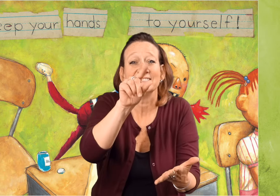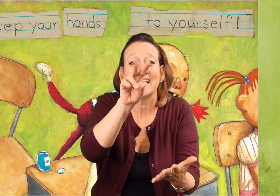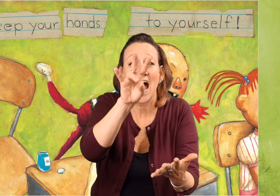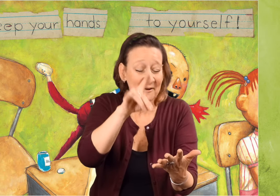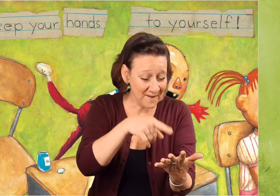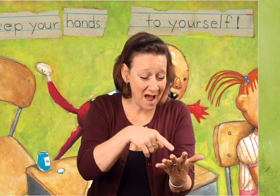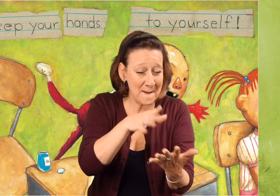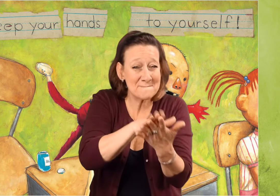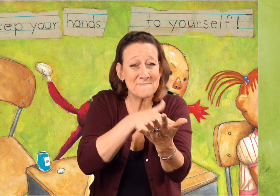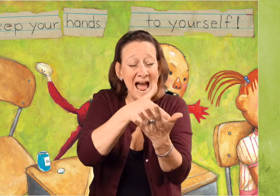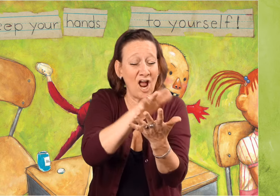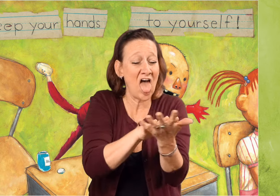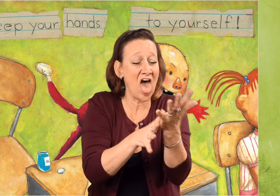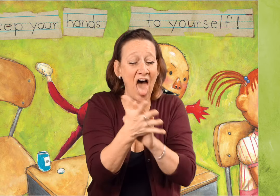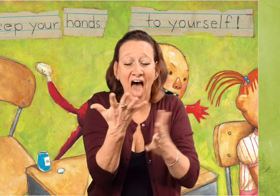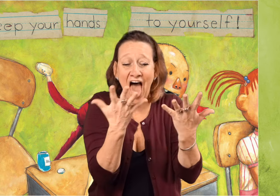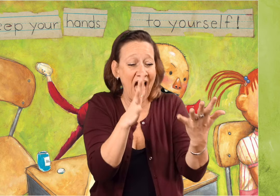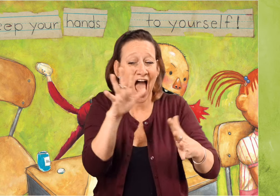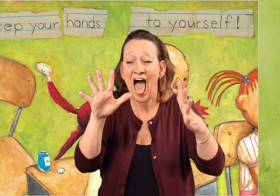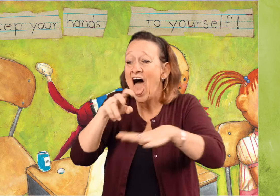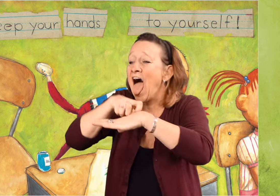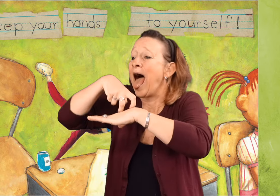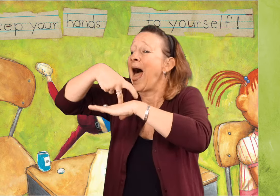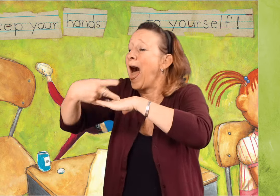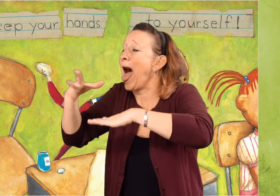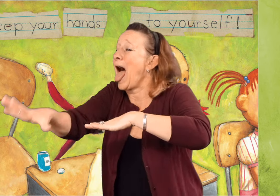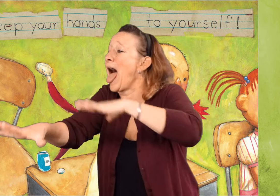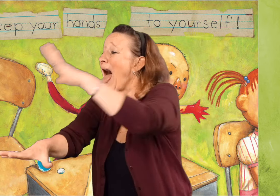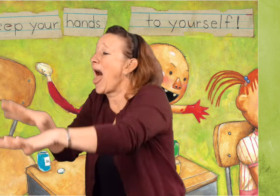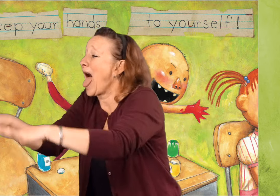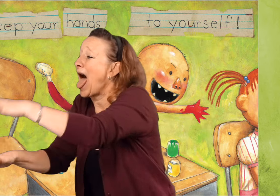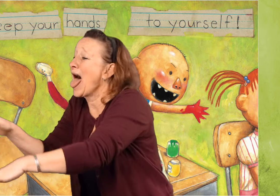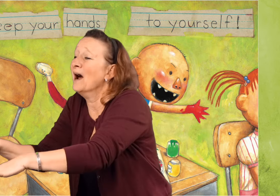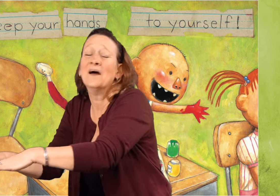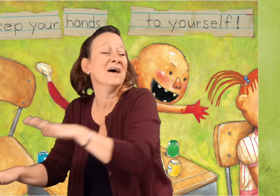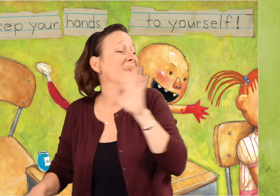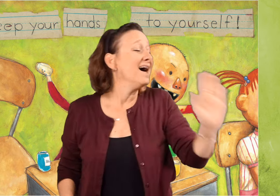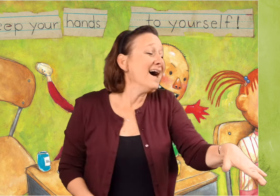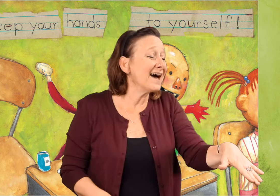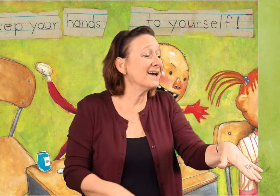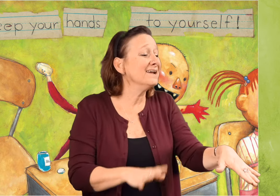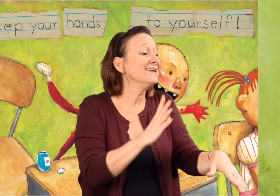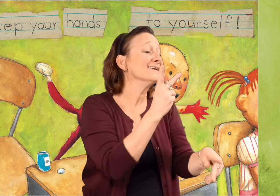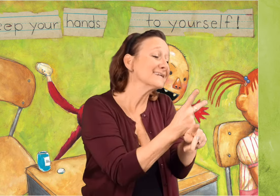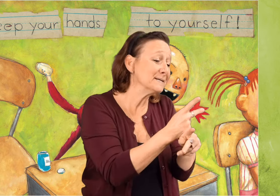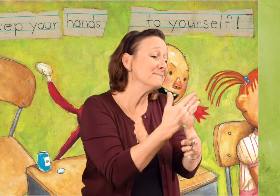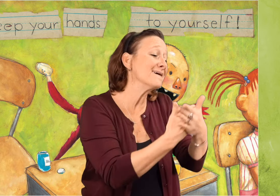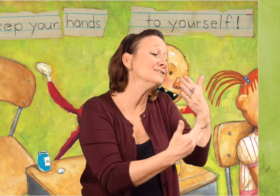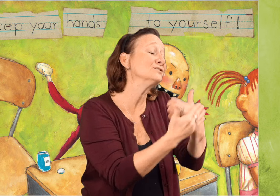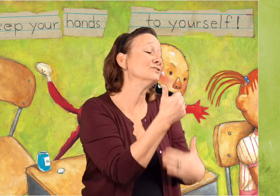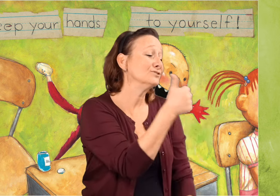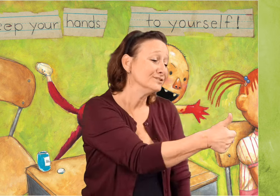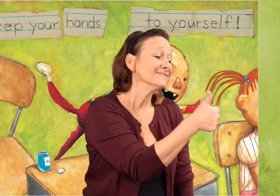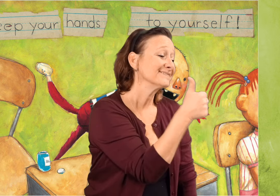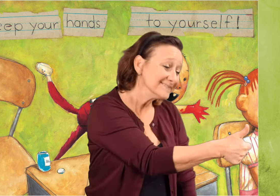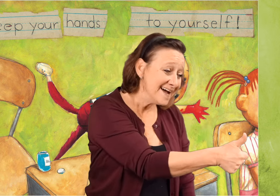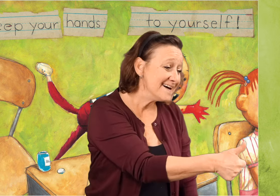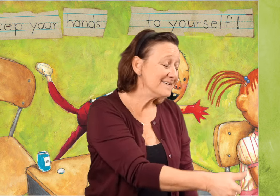David's gotten paint all over his hands and the desk and reaches to another student. Keep your